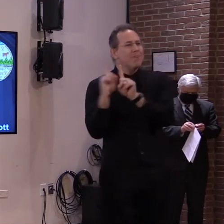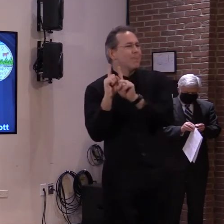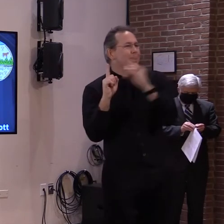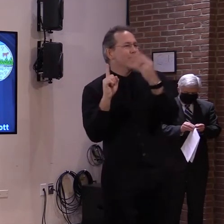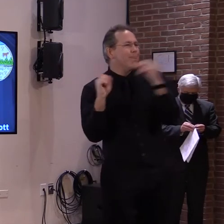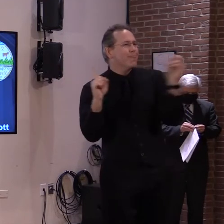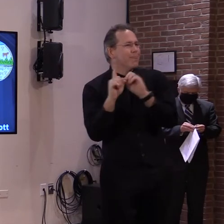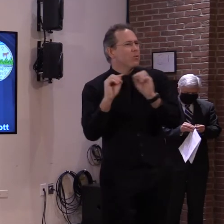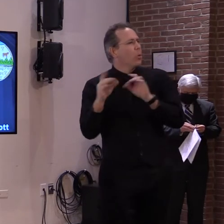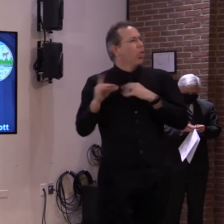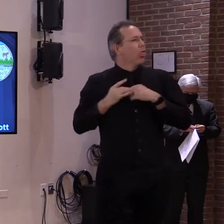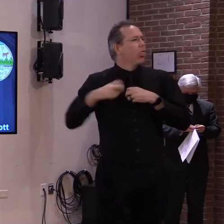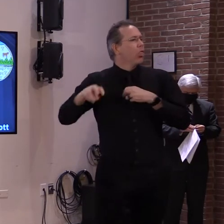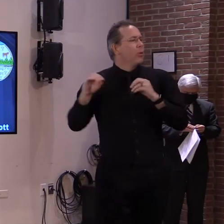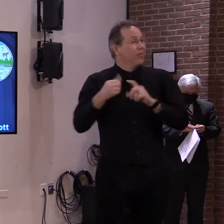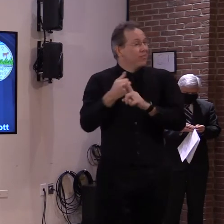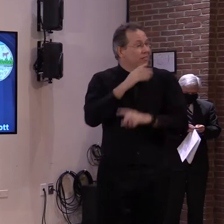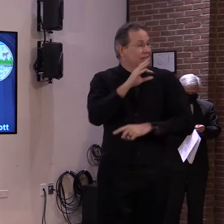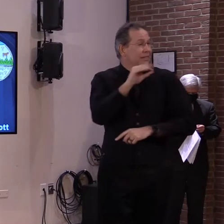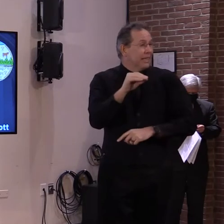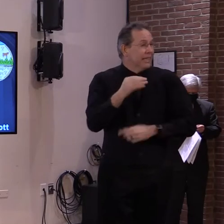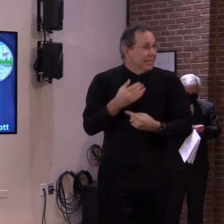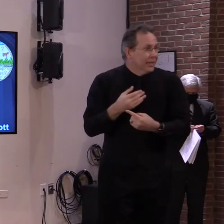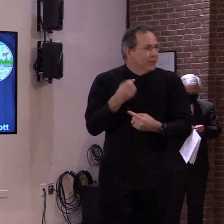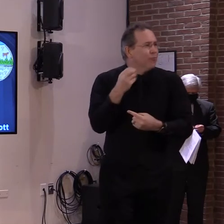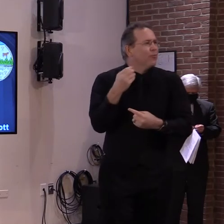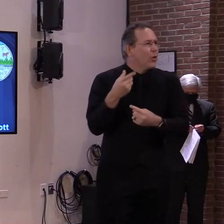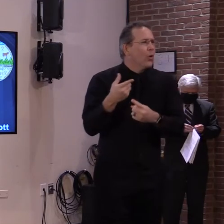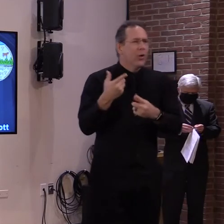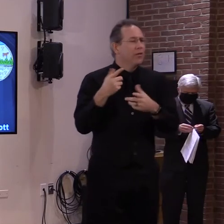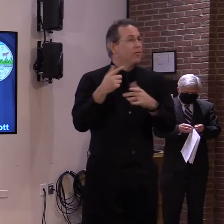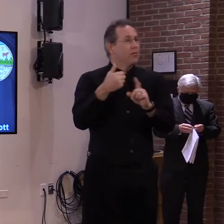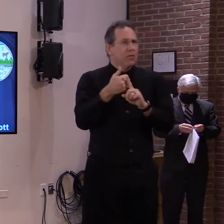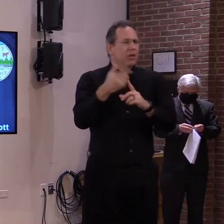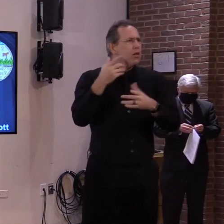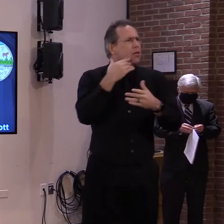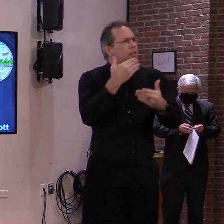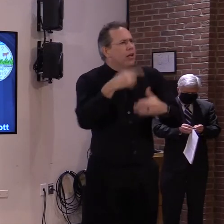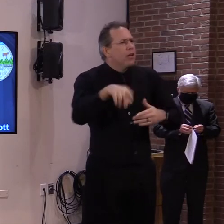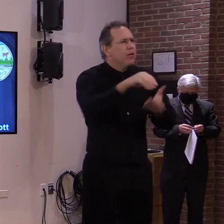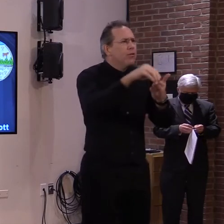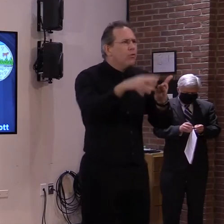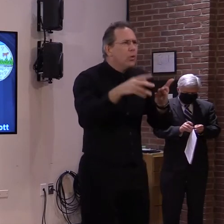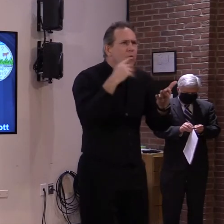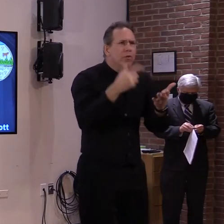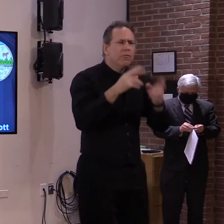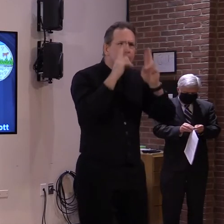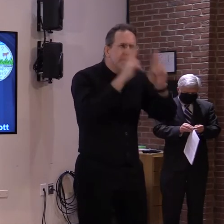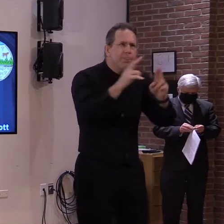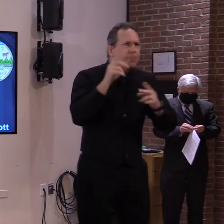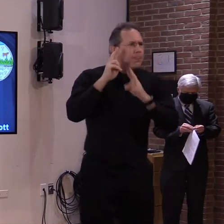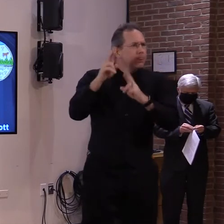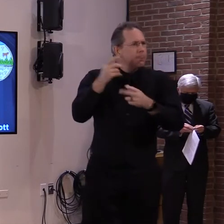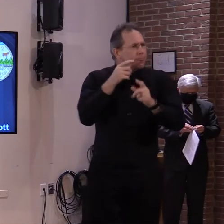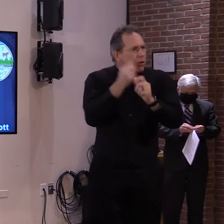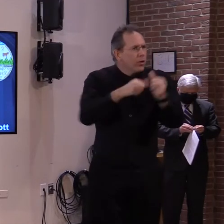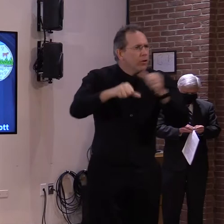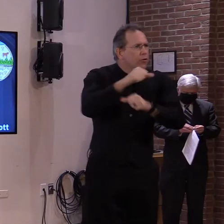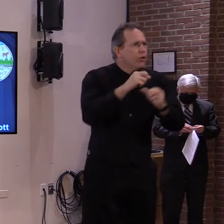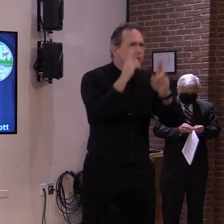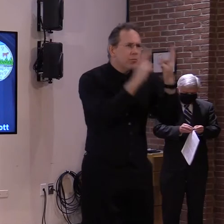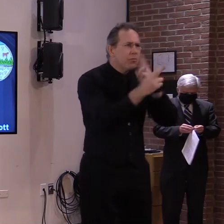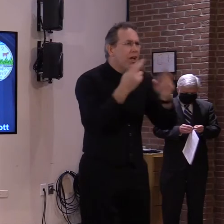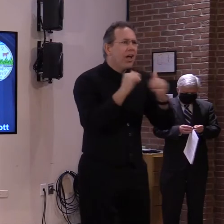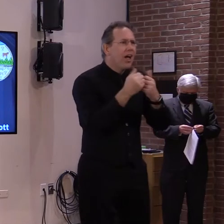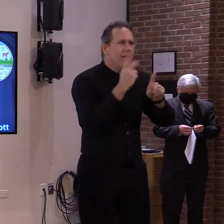school. And he wanted to be there to support them. When he was asked if it was okay with being celebrated